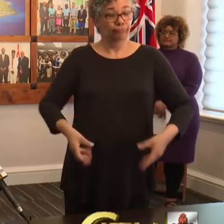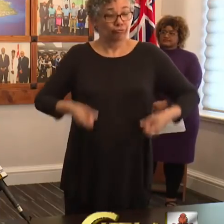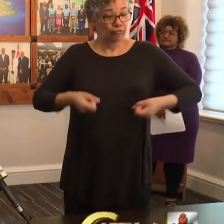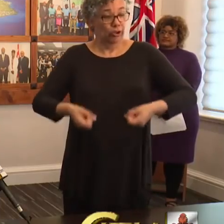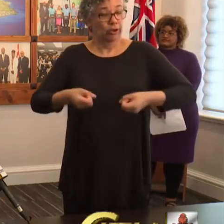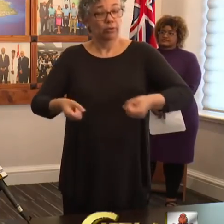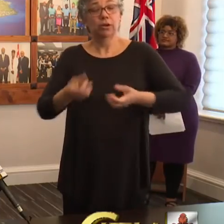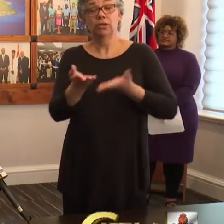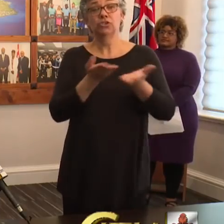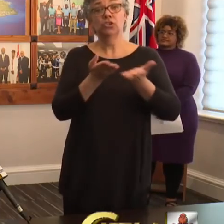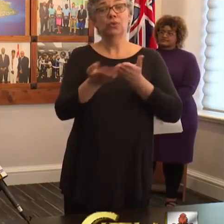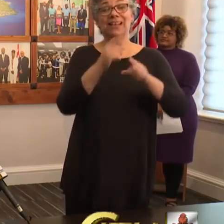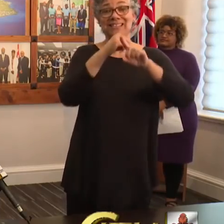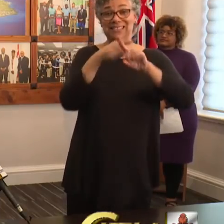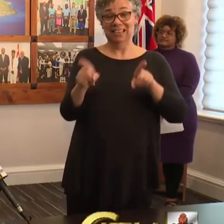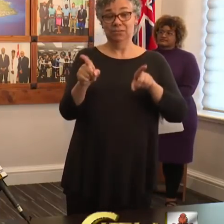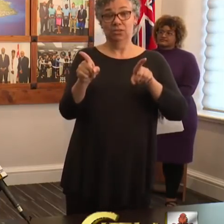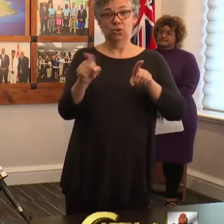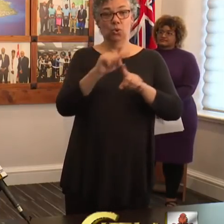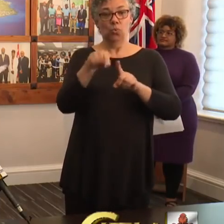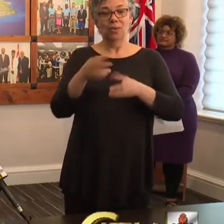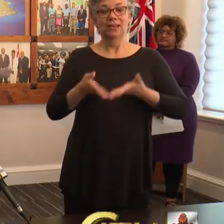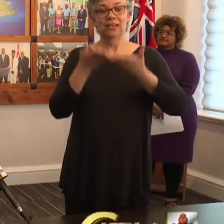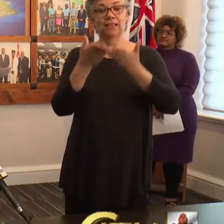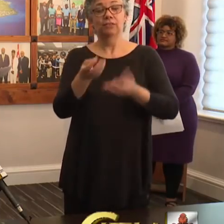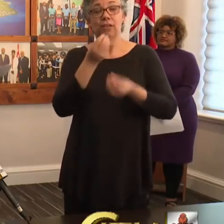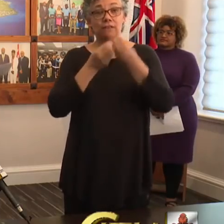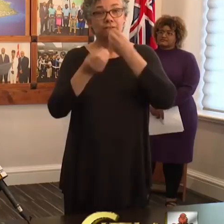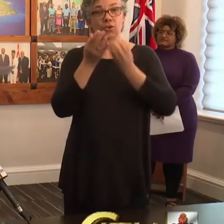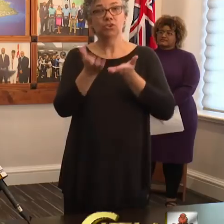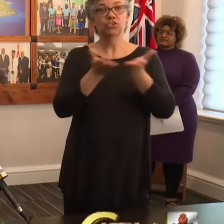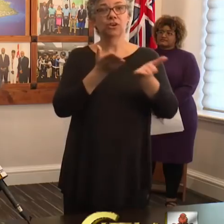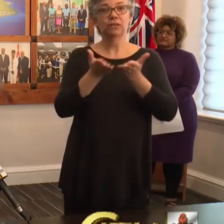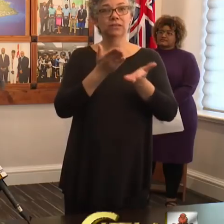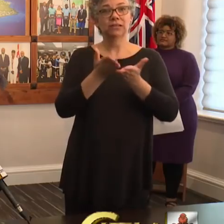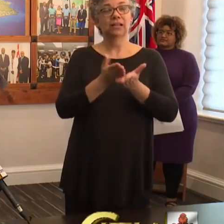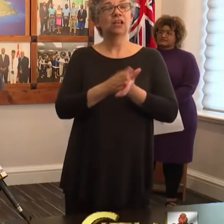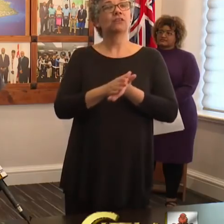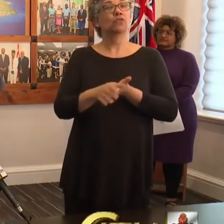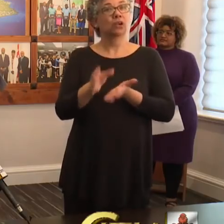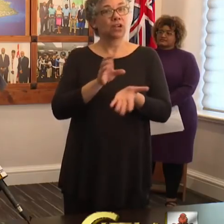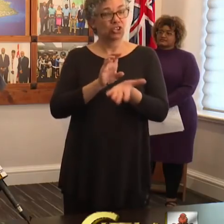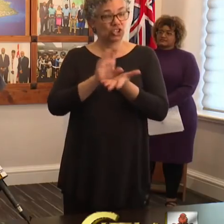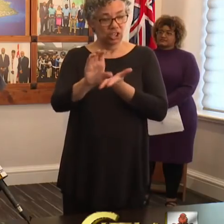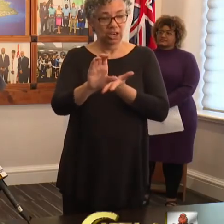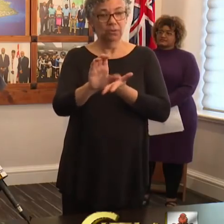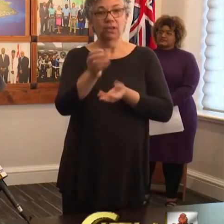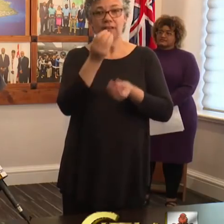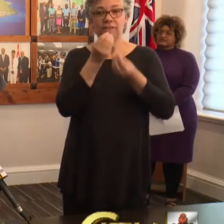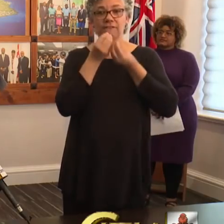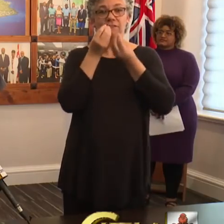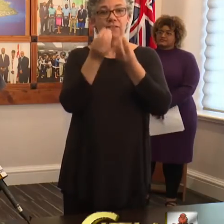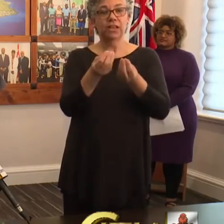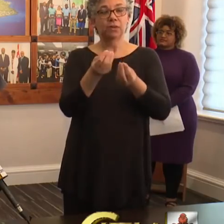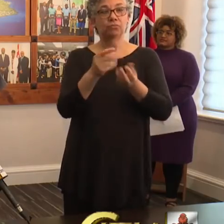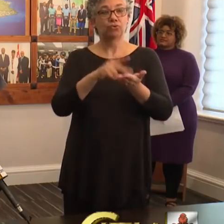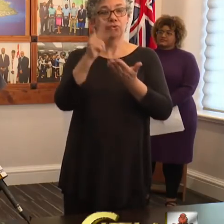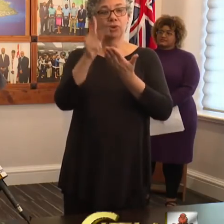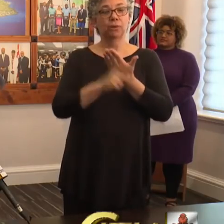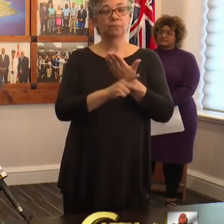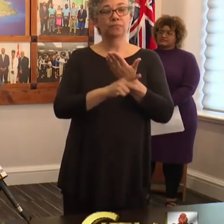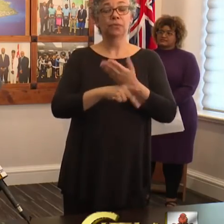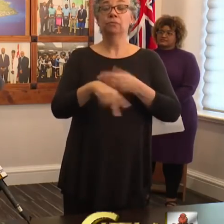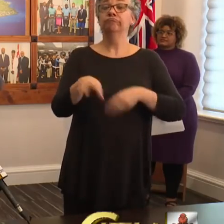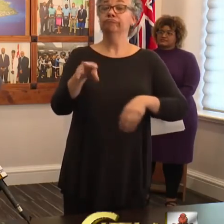except providing food service in support of a charitable feeding program, retail stores,